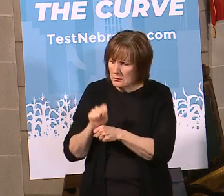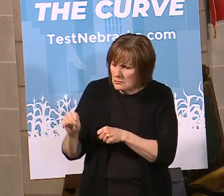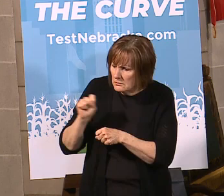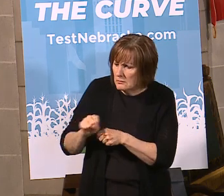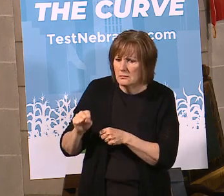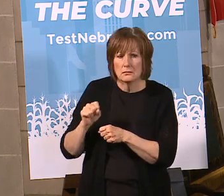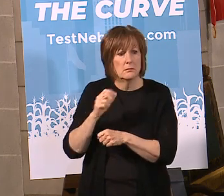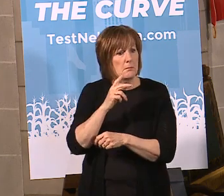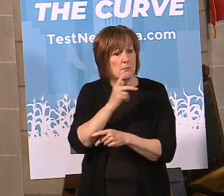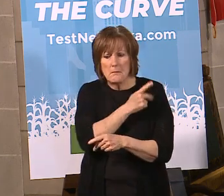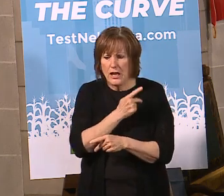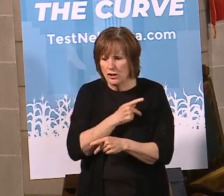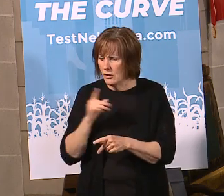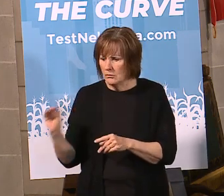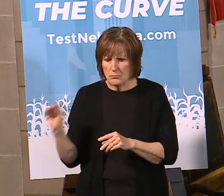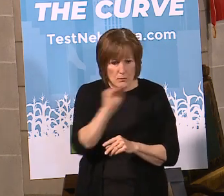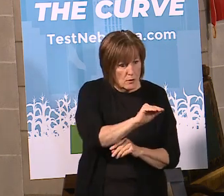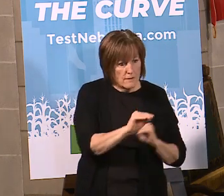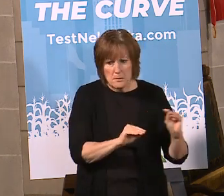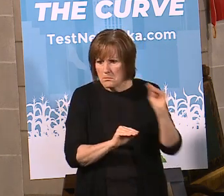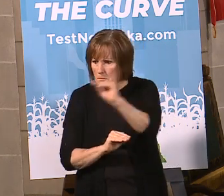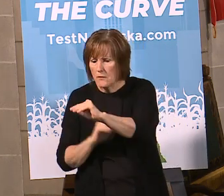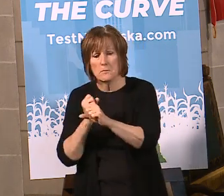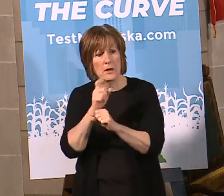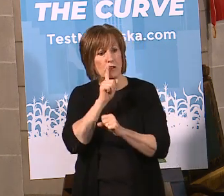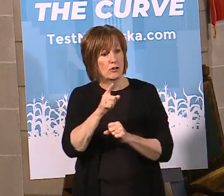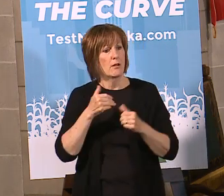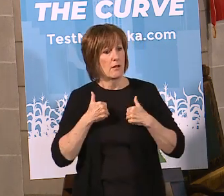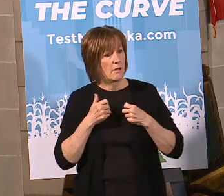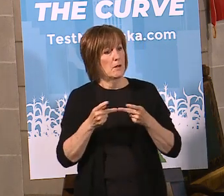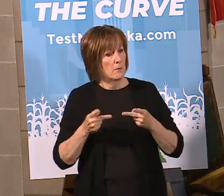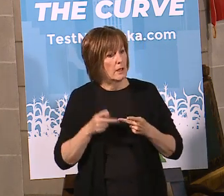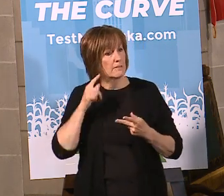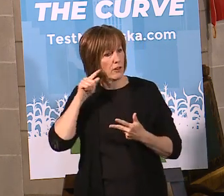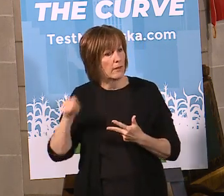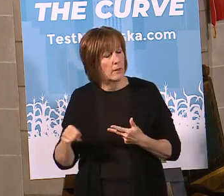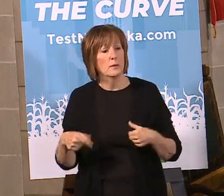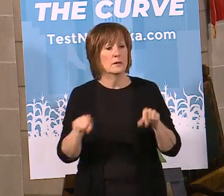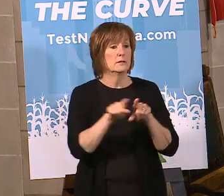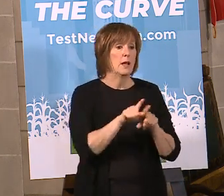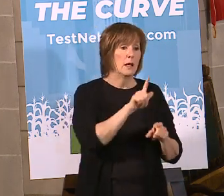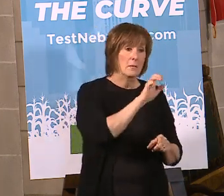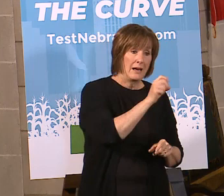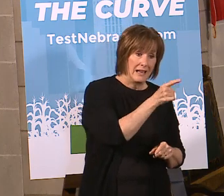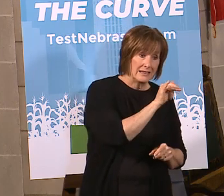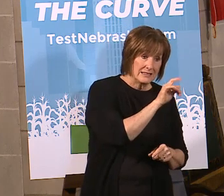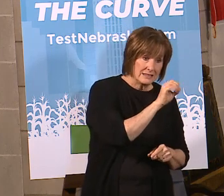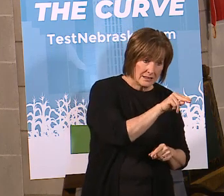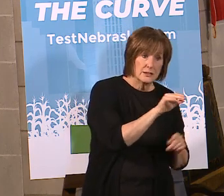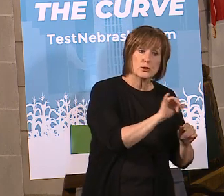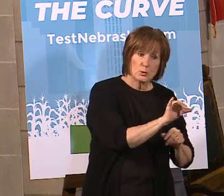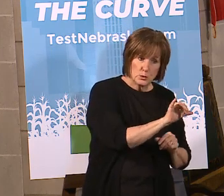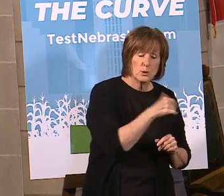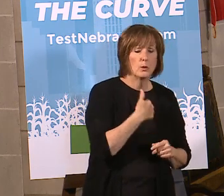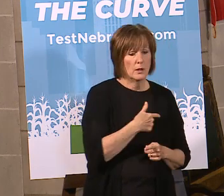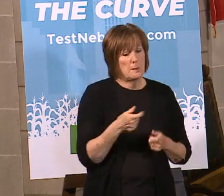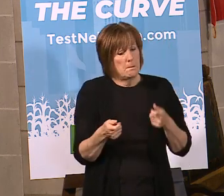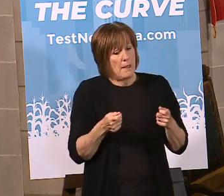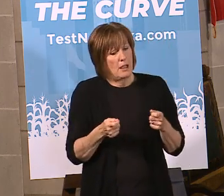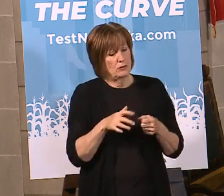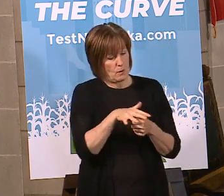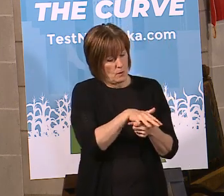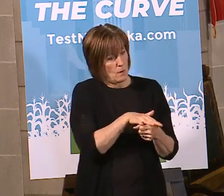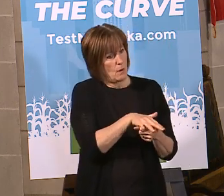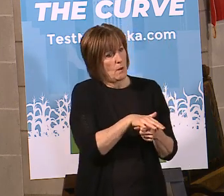We've moved patients to be able to make sure we have the space to accommodate them there. Same thing we've been doing in Lexington as well. So, we've been able to manage this on a